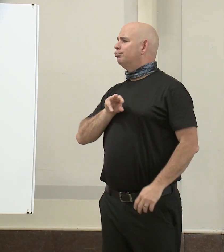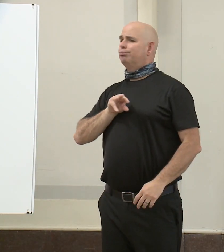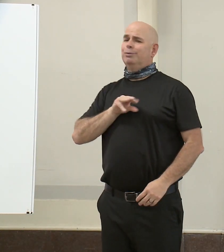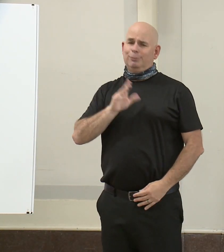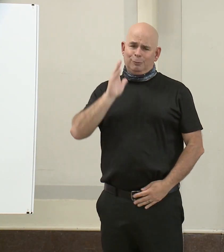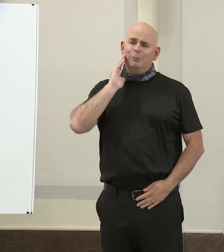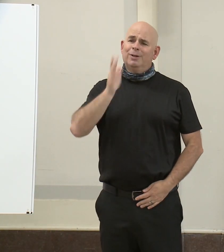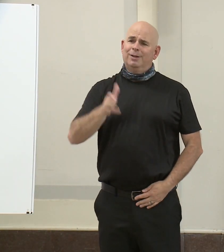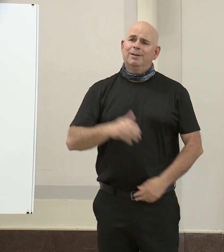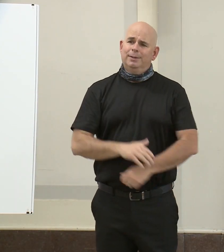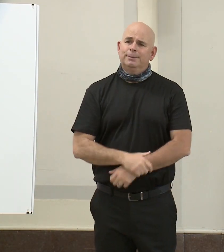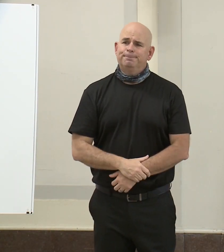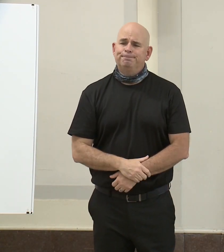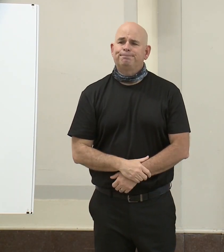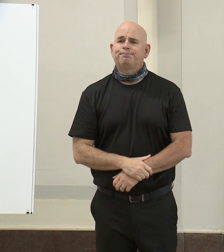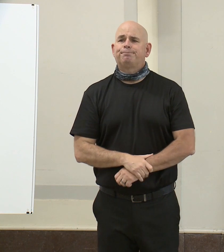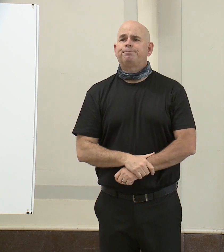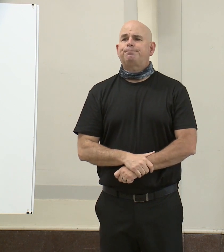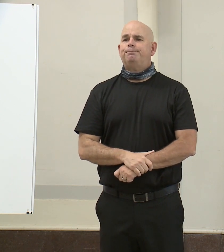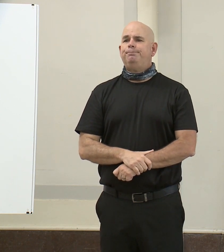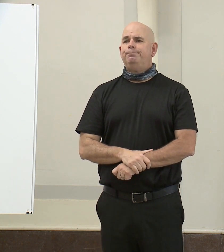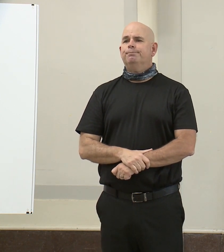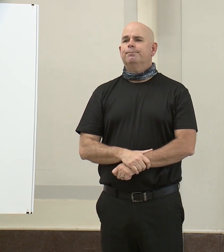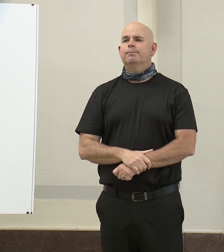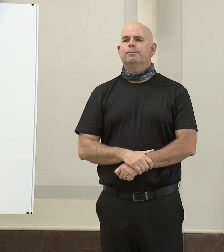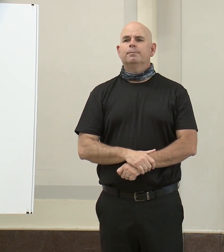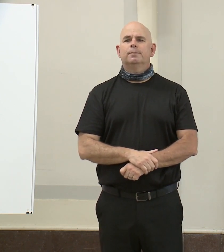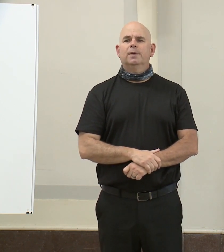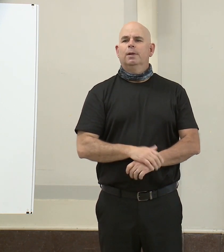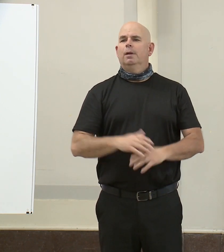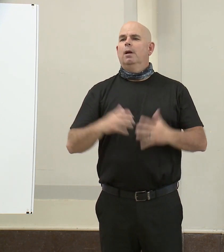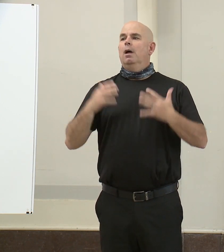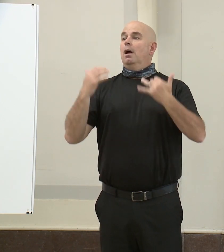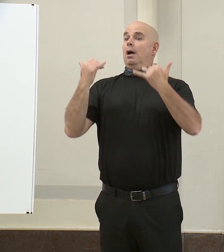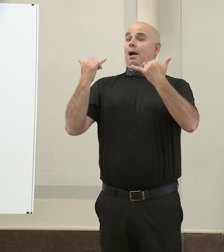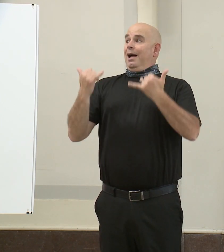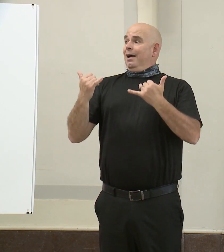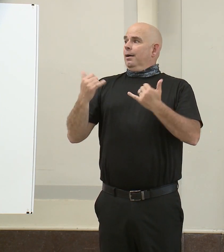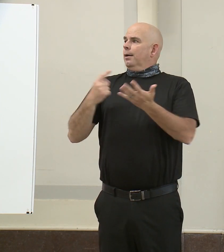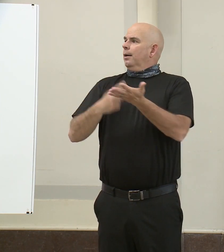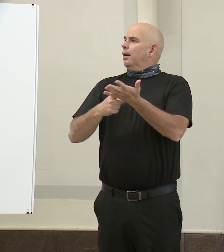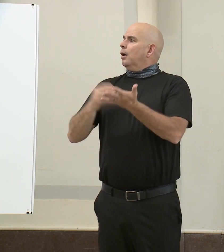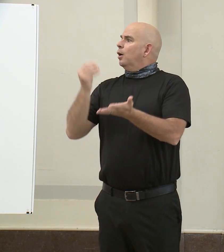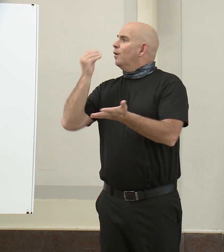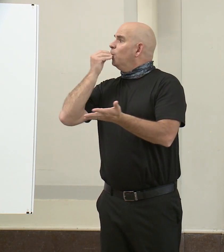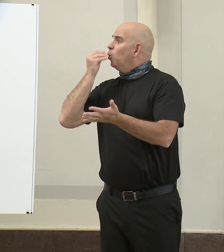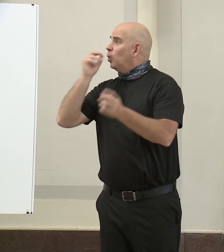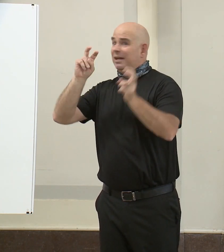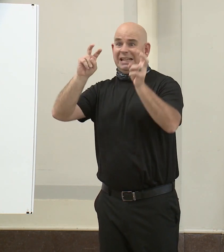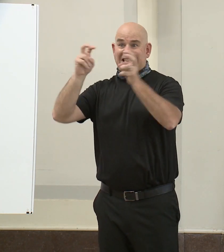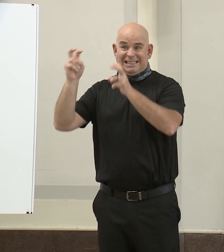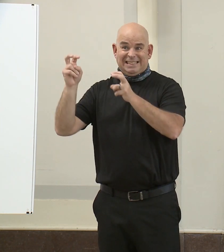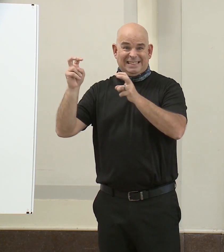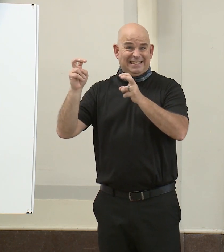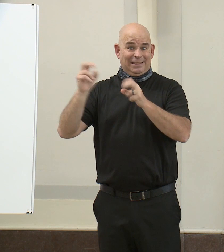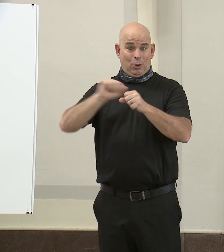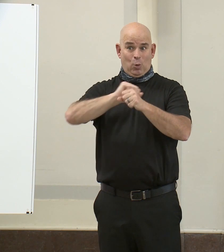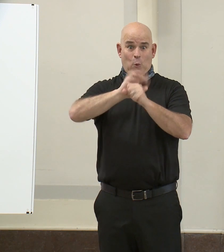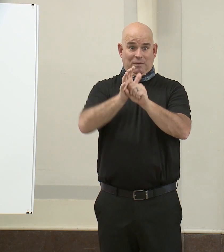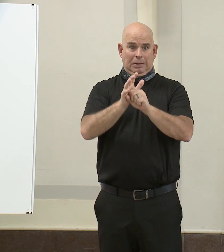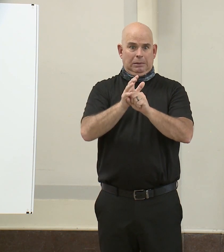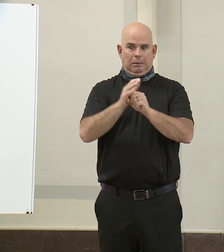Finally, I want to take a moment to address the food need in Baltimore City. We are two months into the-19 state of emergency in Baltimore City,